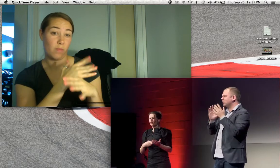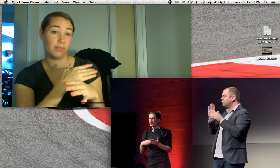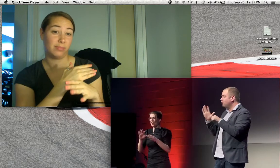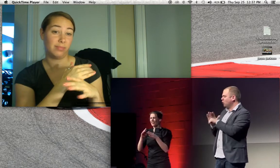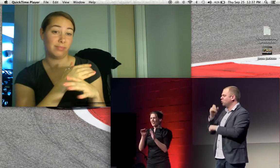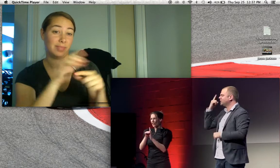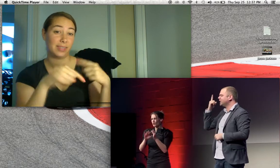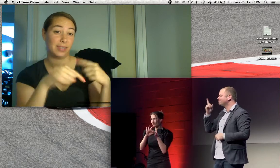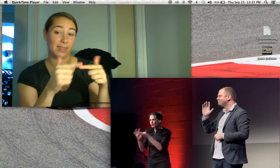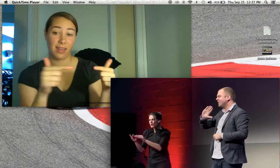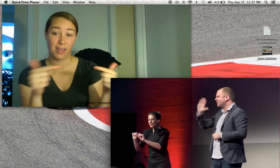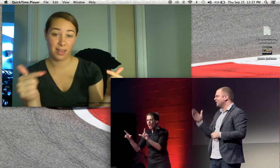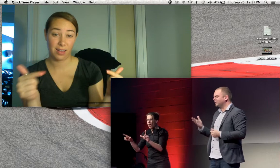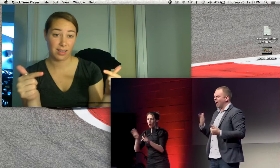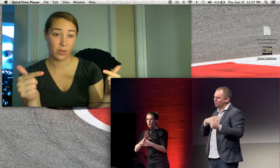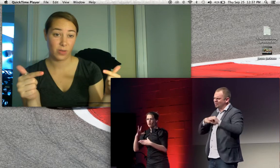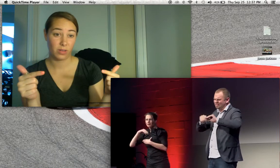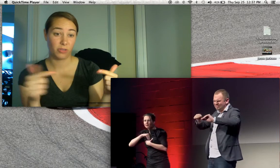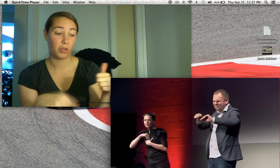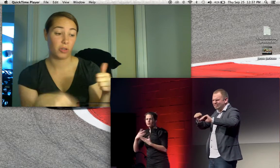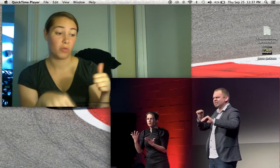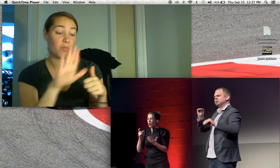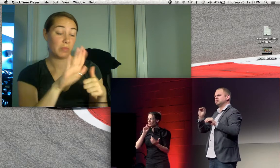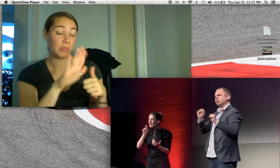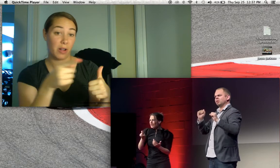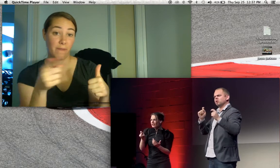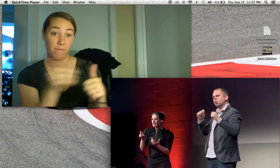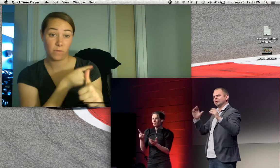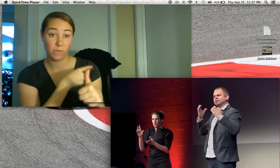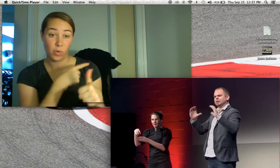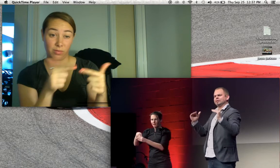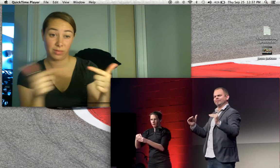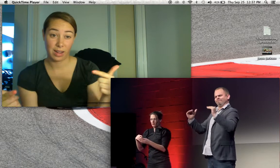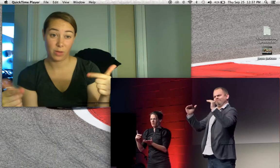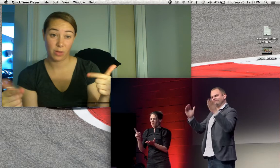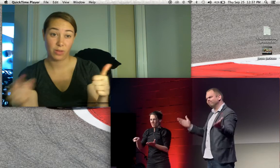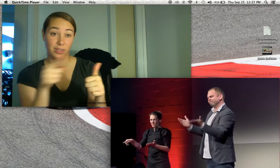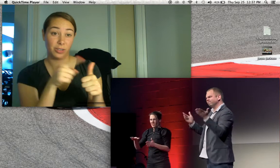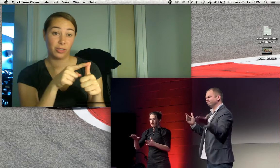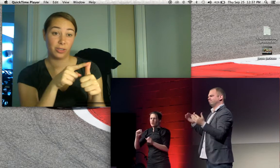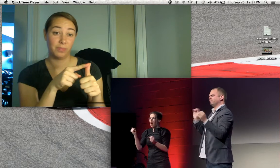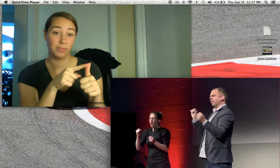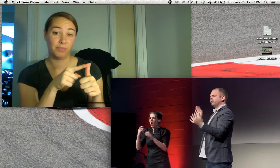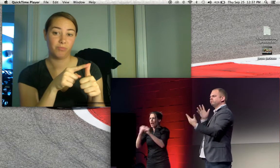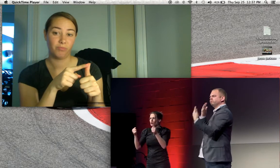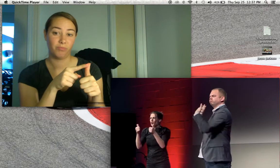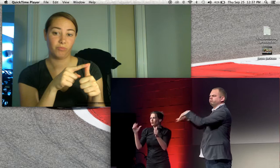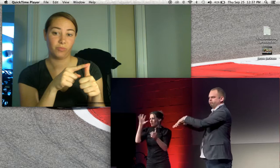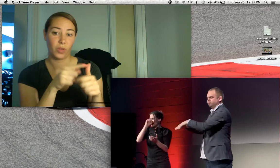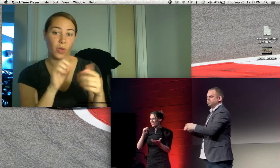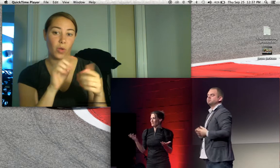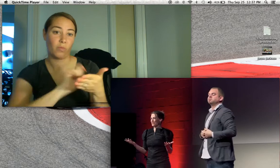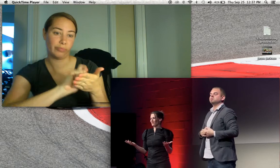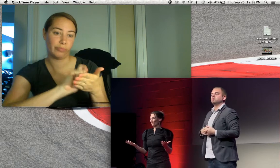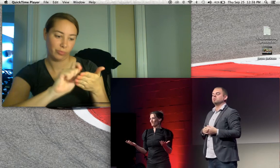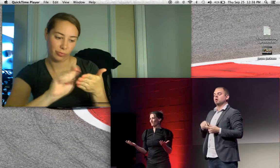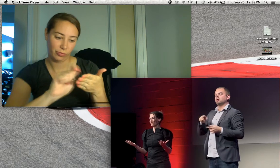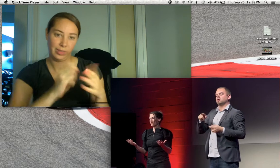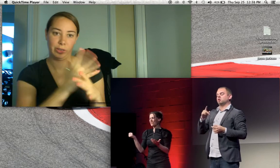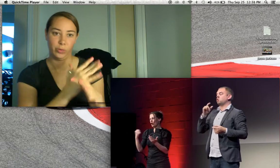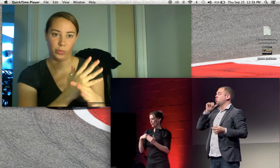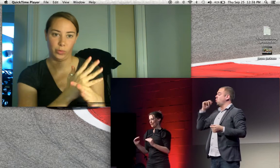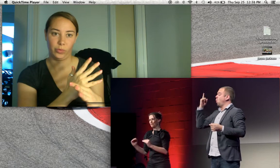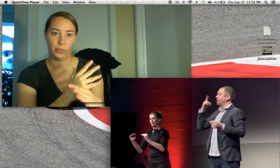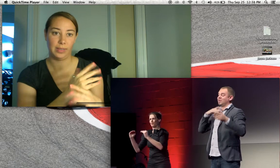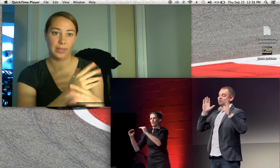the properties that are embedded in the language, like sarcasm or certain expressions. But I want to raise their level so